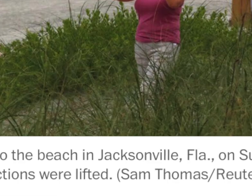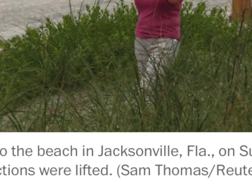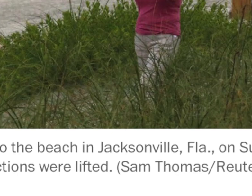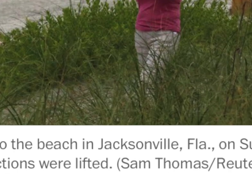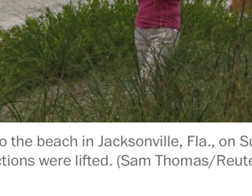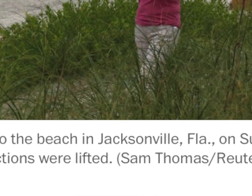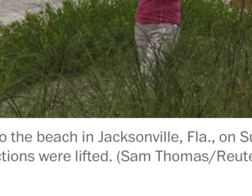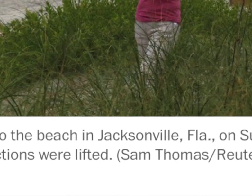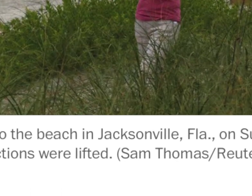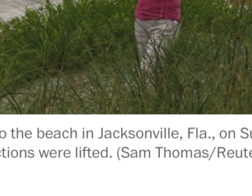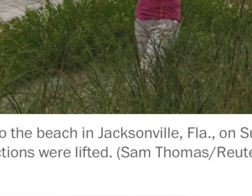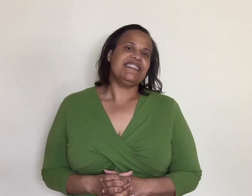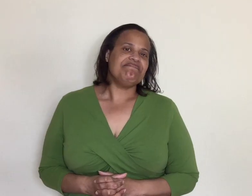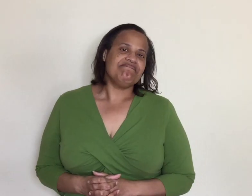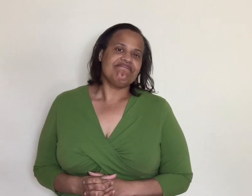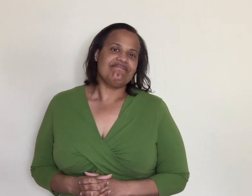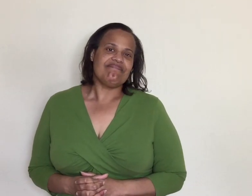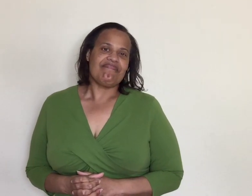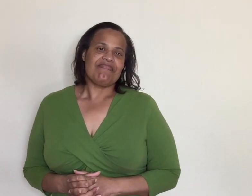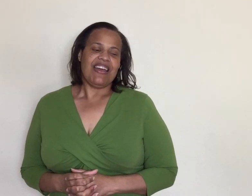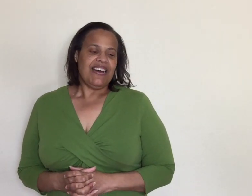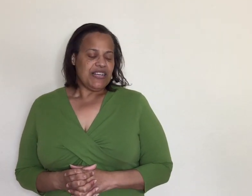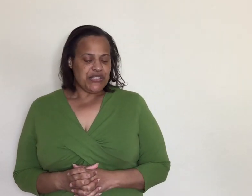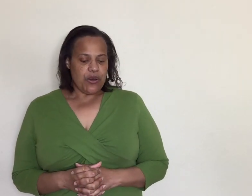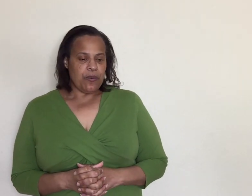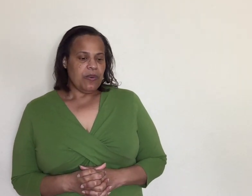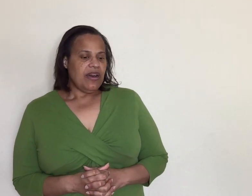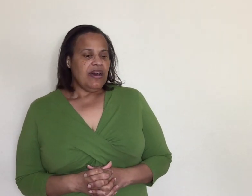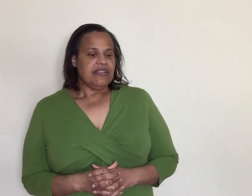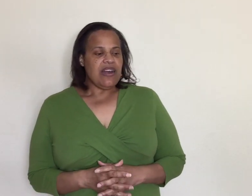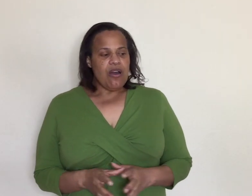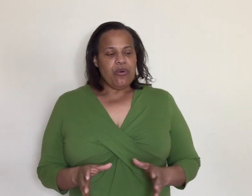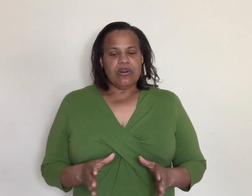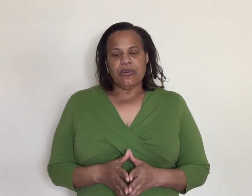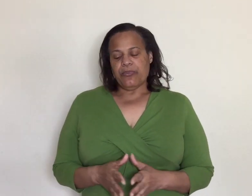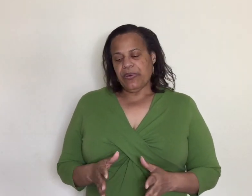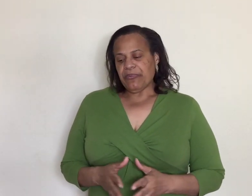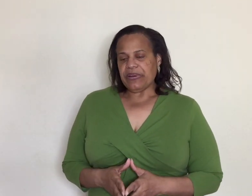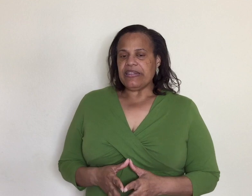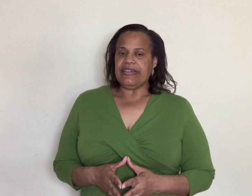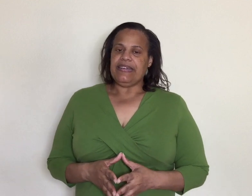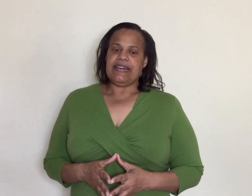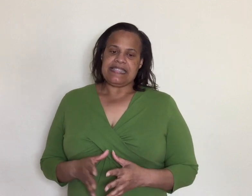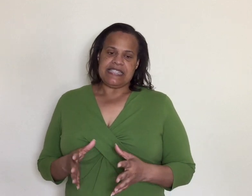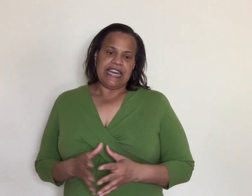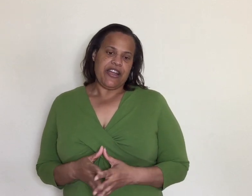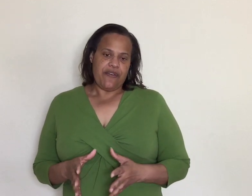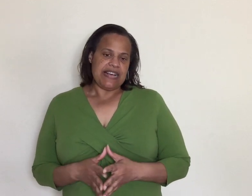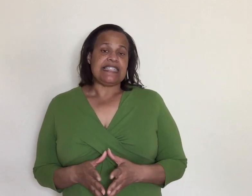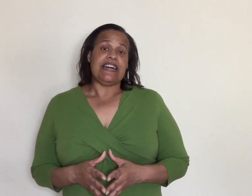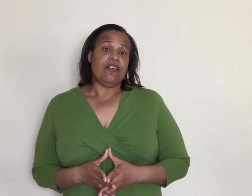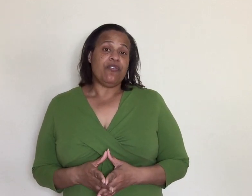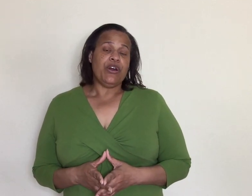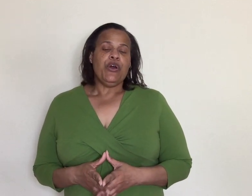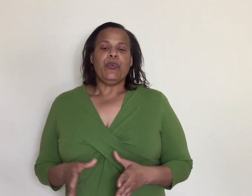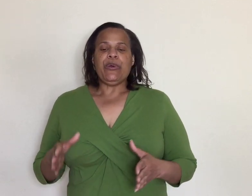practicing uh social distancing so y'all we really got to take care of ourselves we